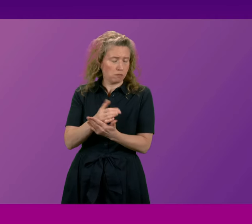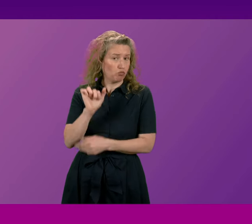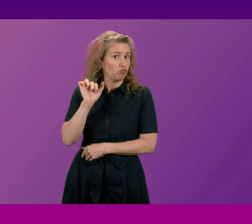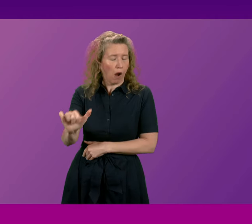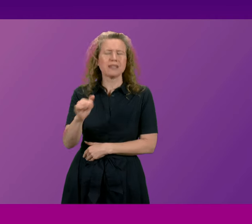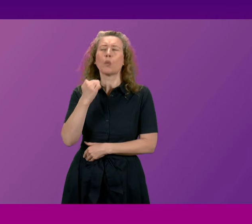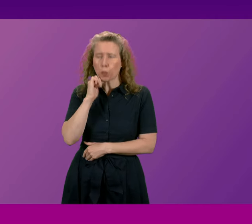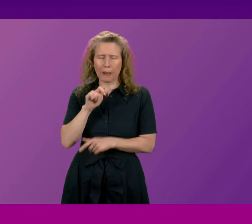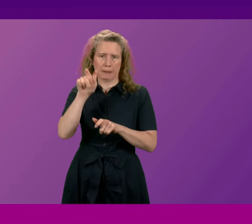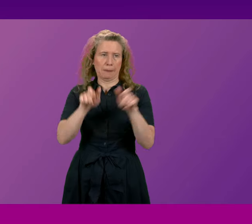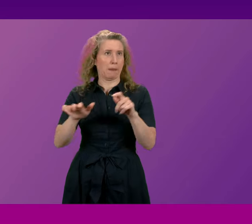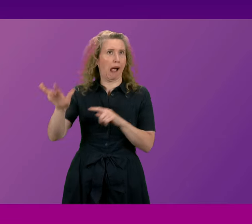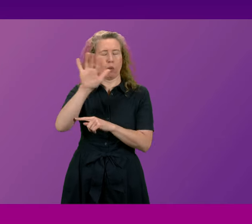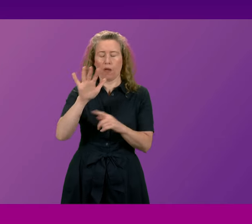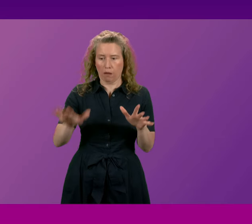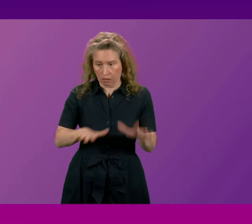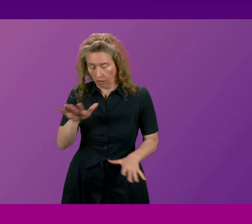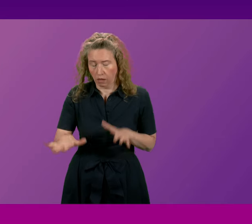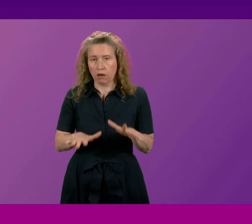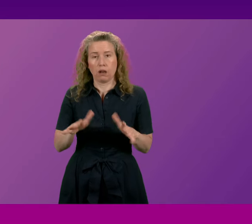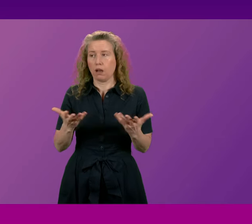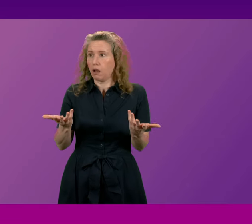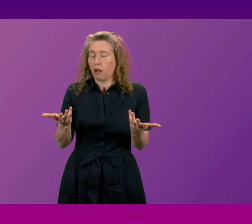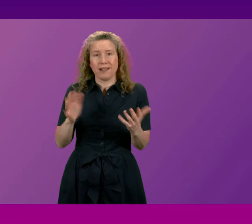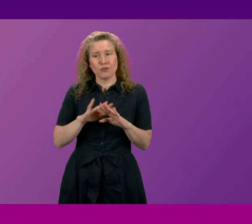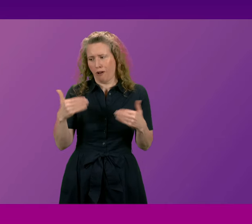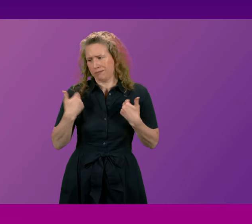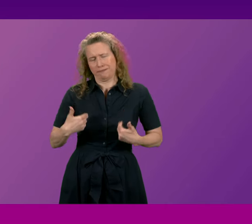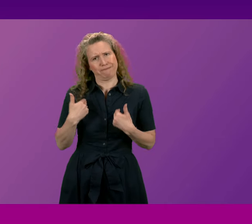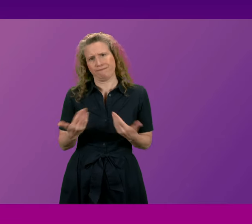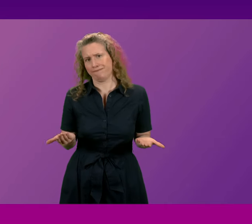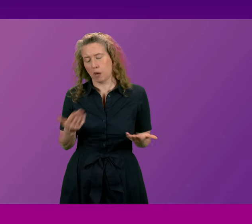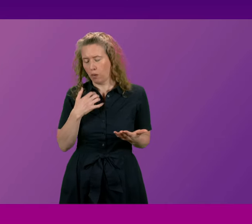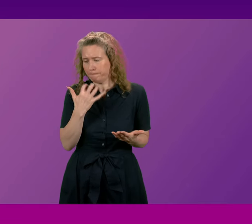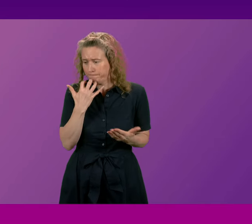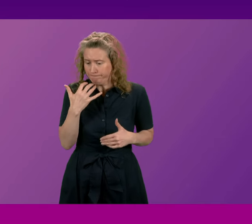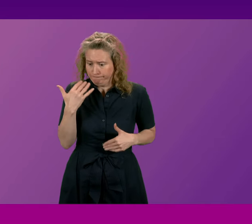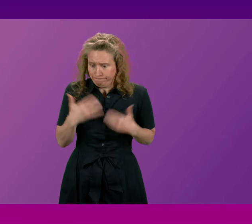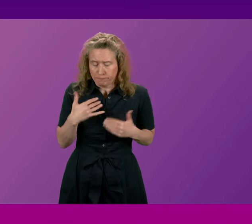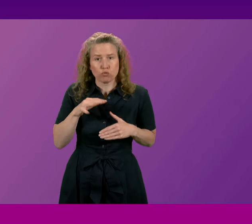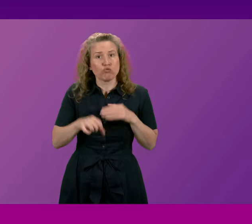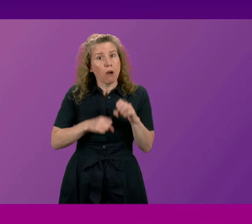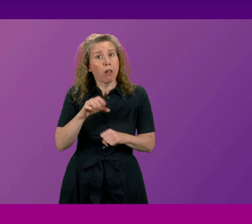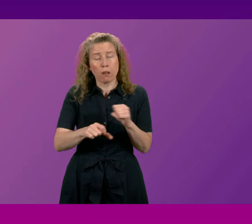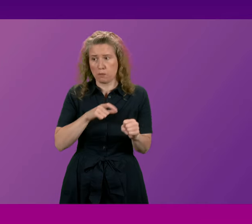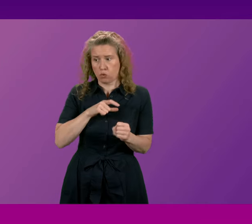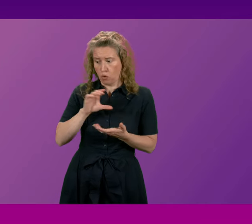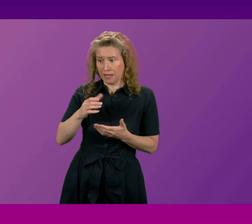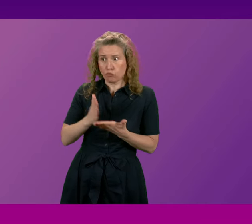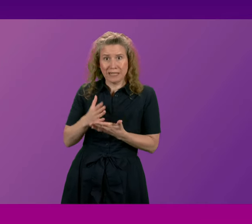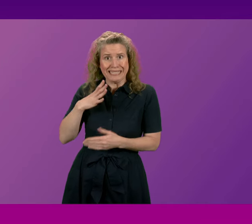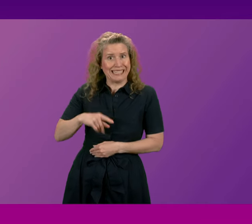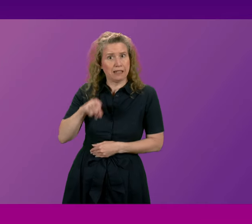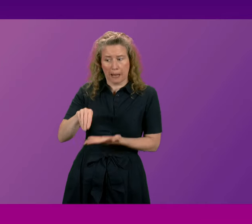pensioners who are not in an affluent position who will be suffering significantly as a consequence of this